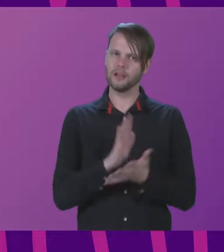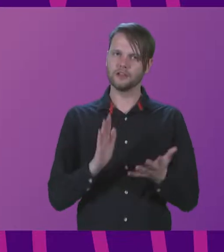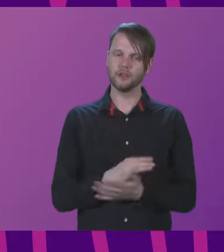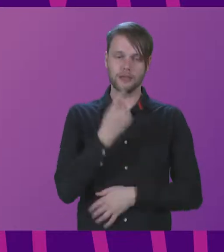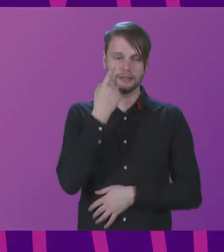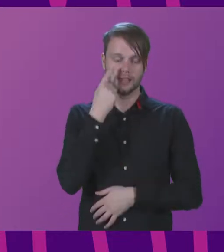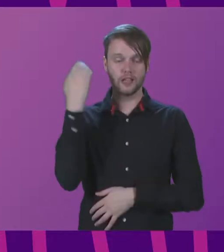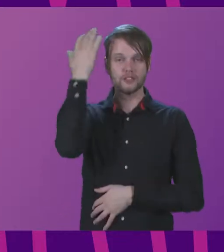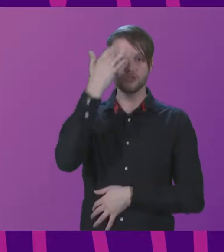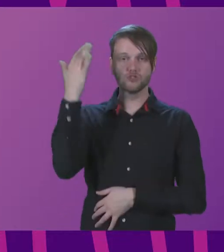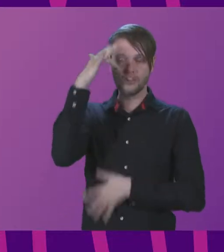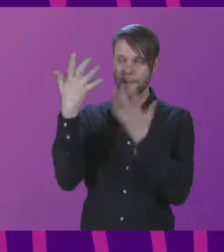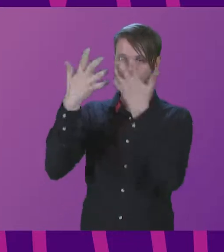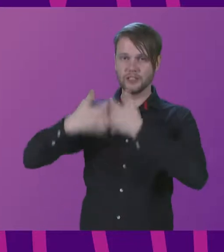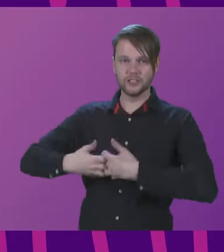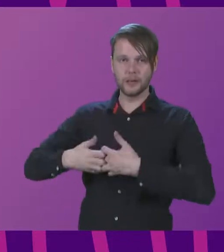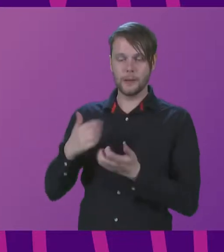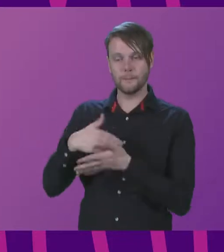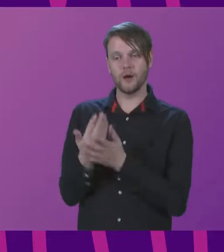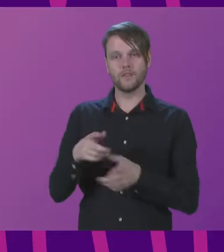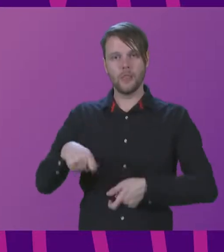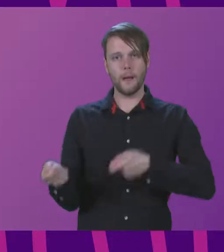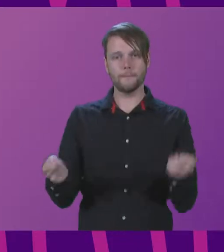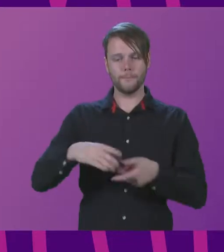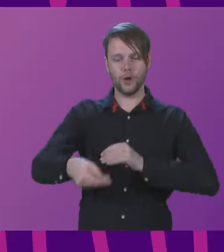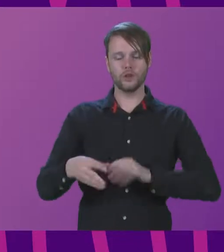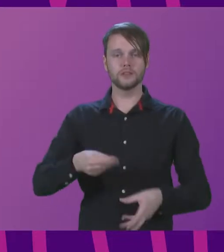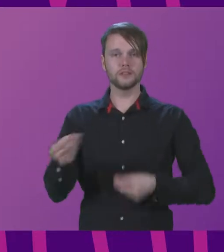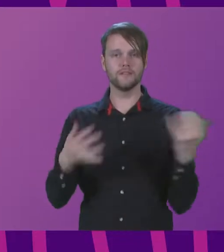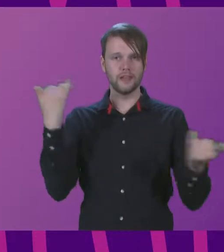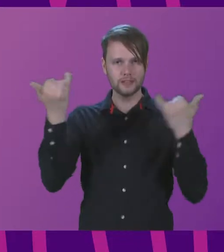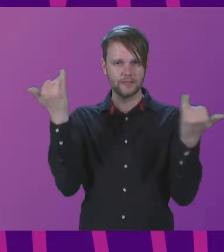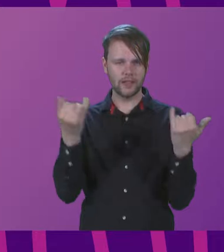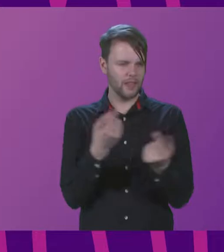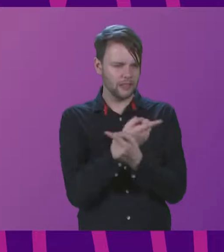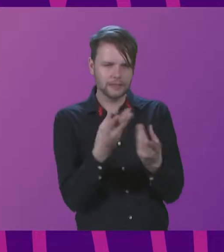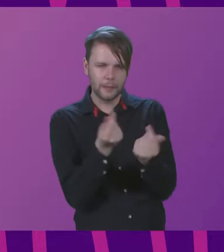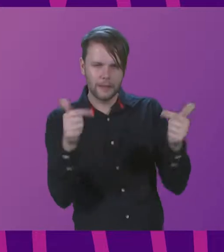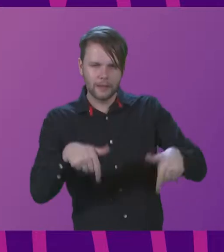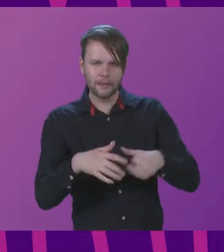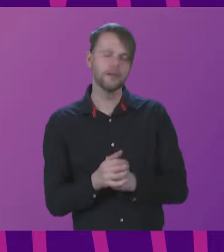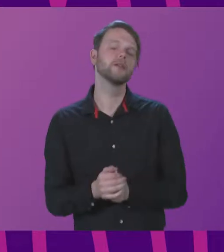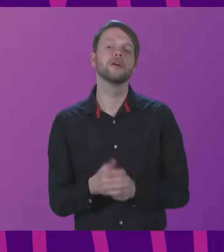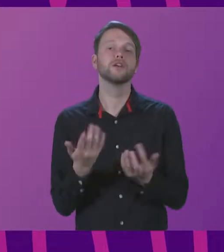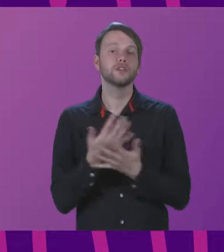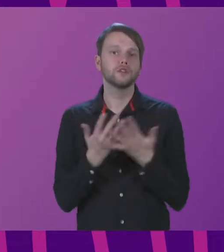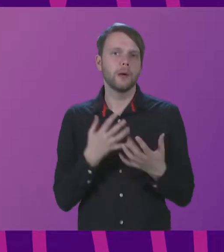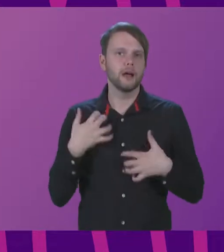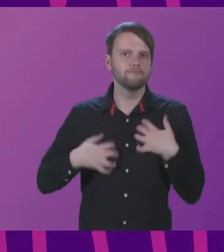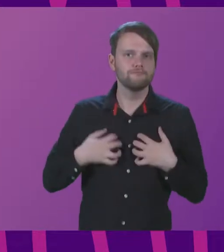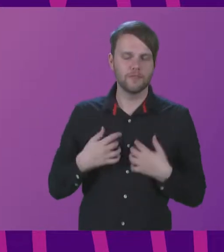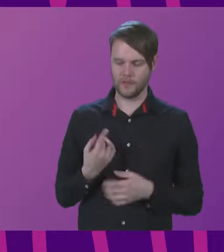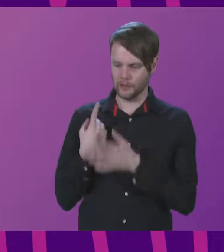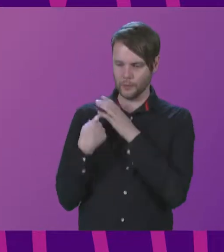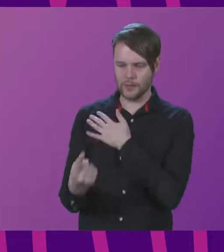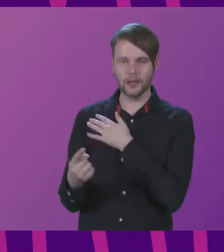Dream Machine, part of the UK-wide Unboxed Festival, alongside a number of you, and I'm delighted that there's already so much interest in taking its